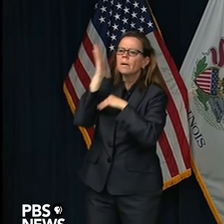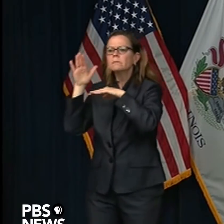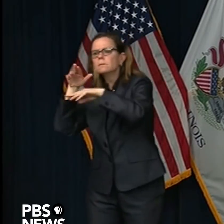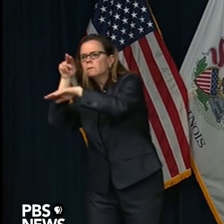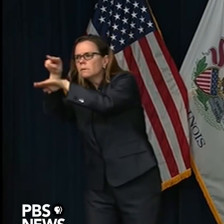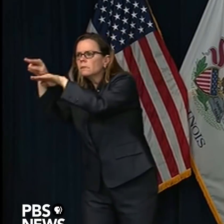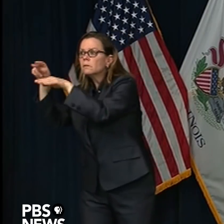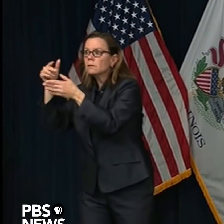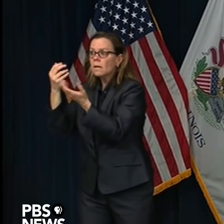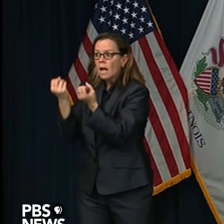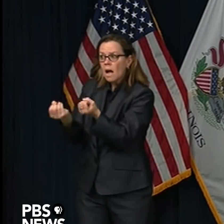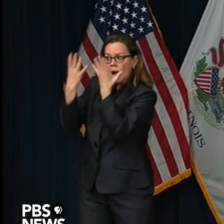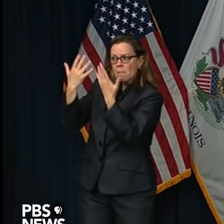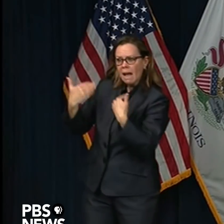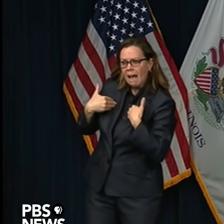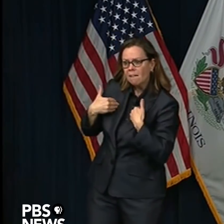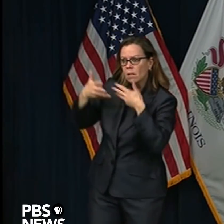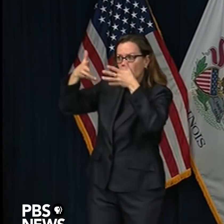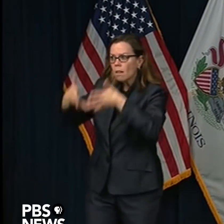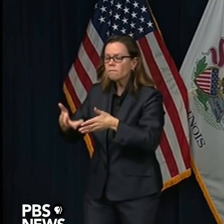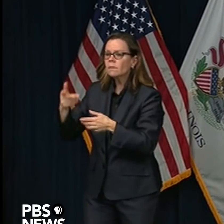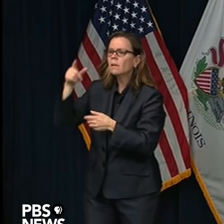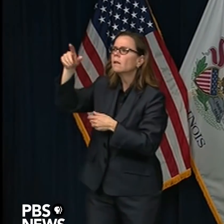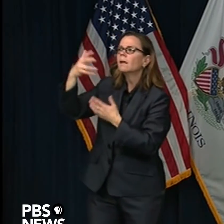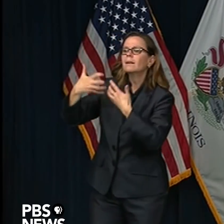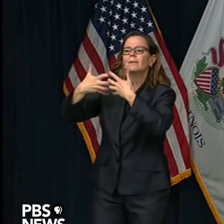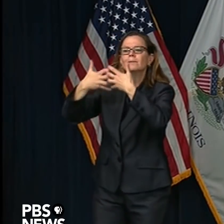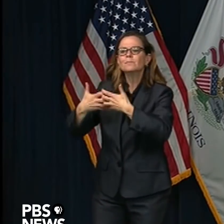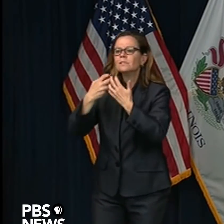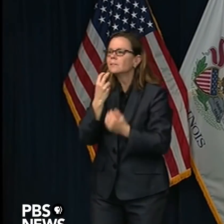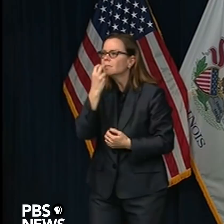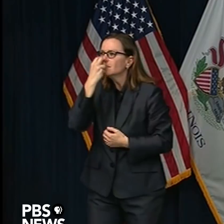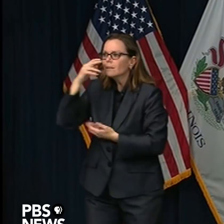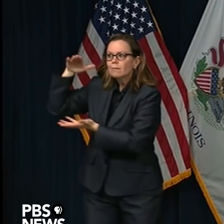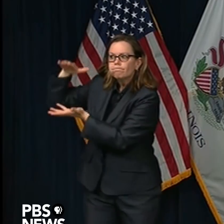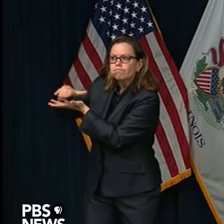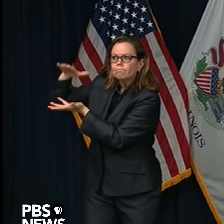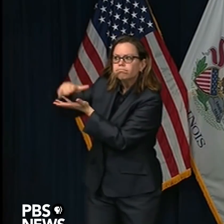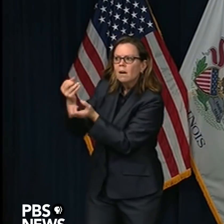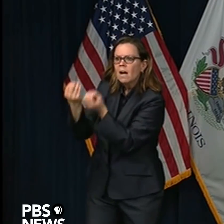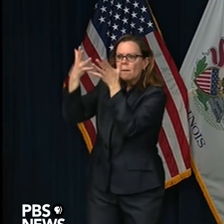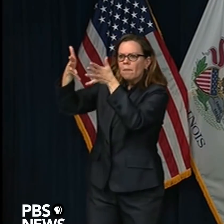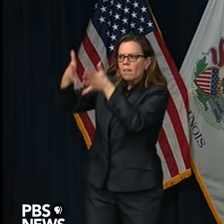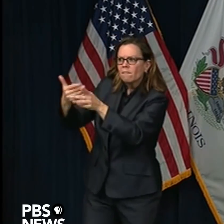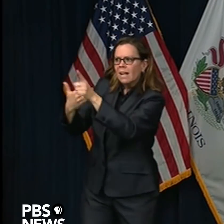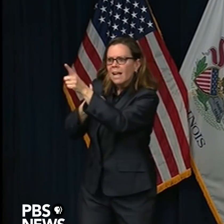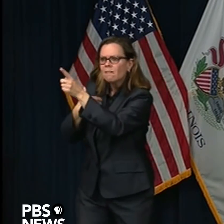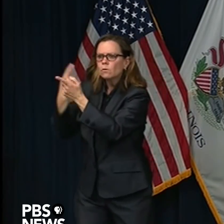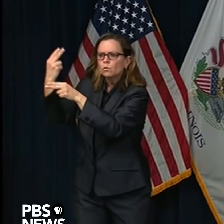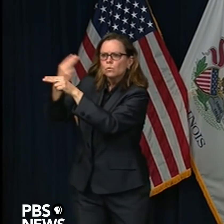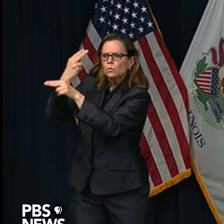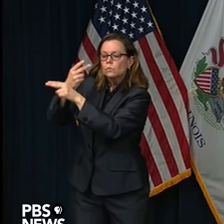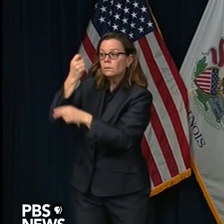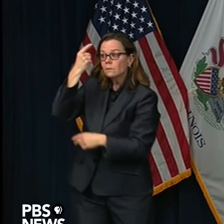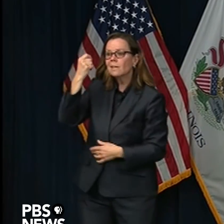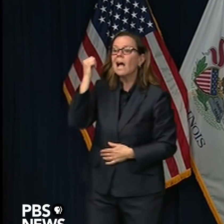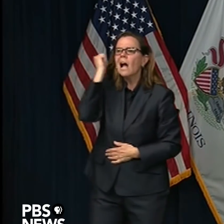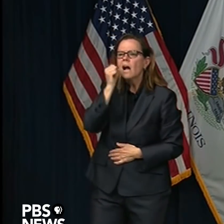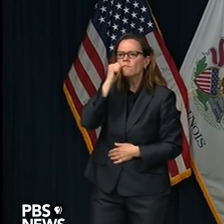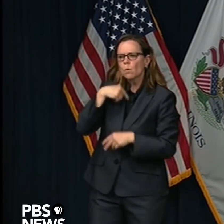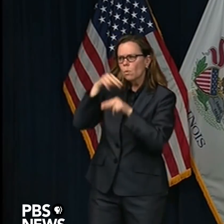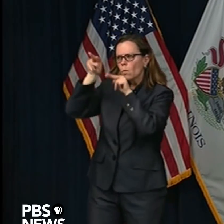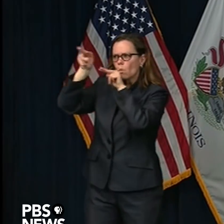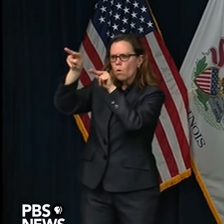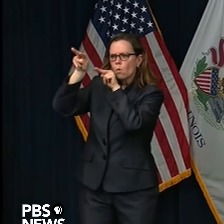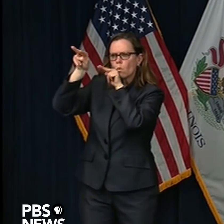capacity. So as we look at those stats every single day, we know that that region has